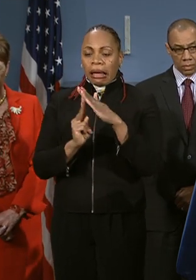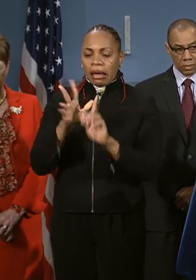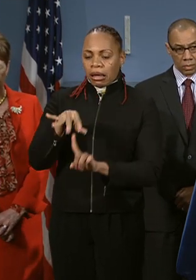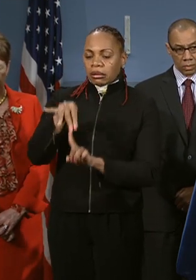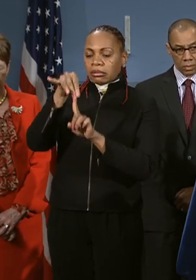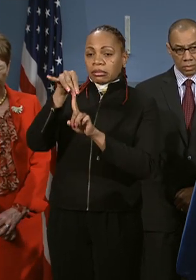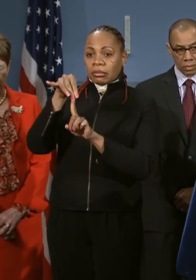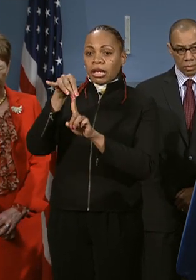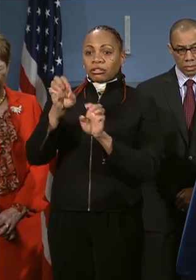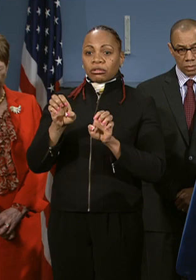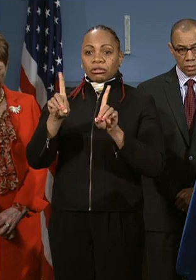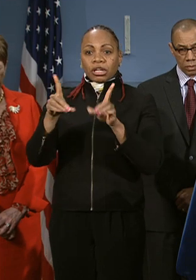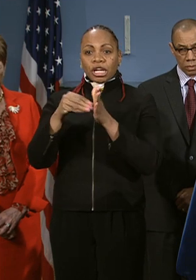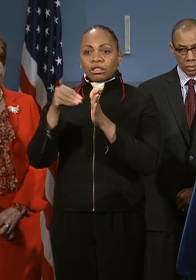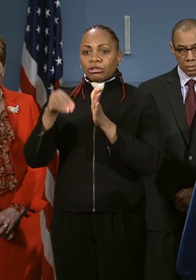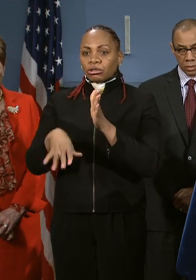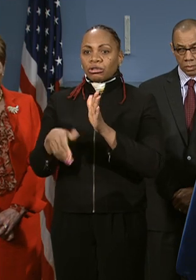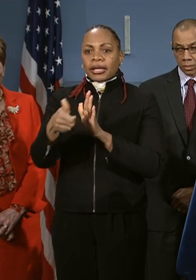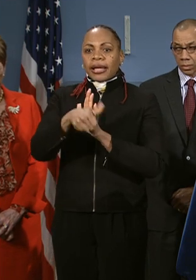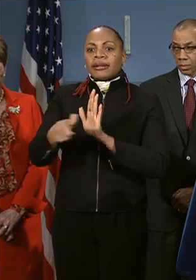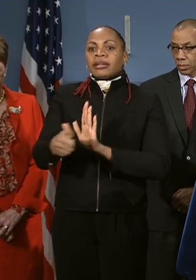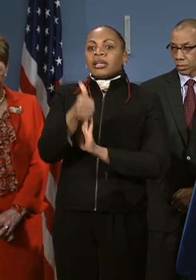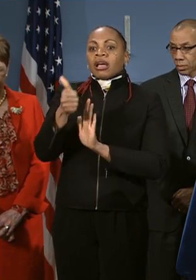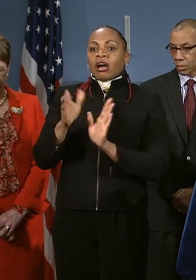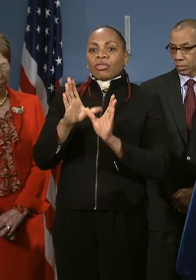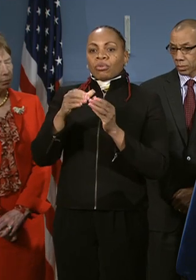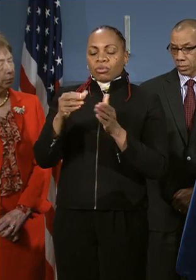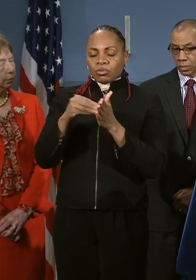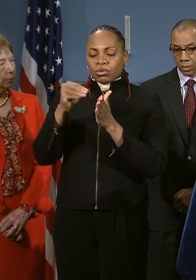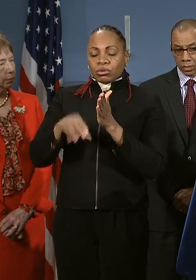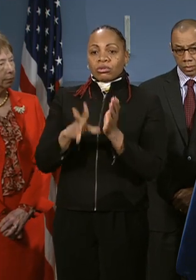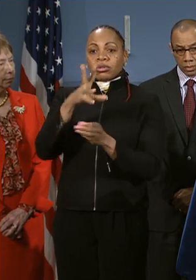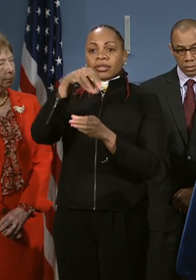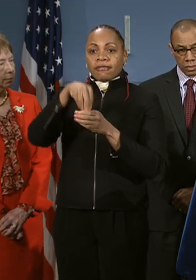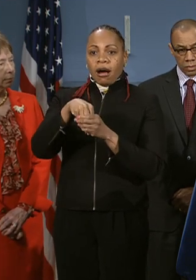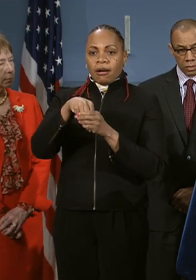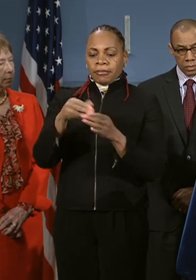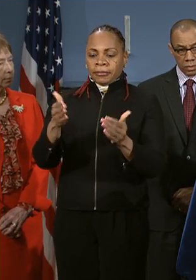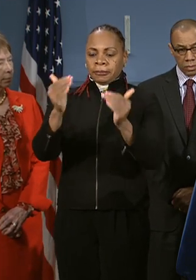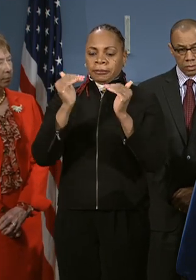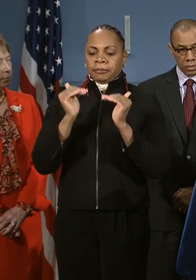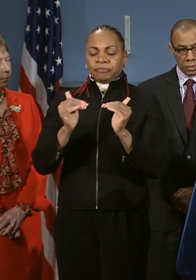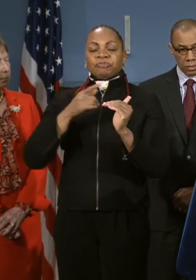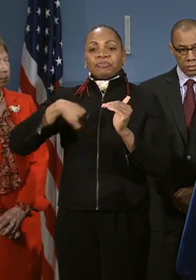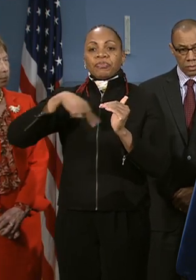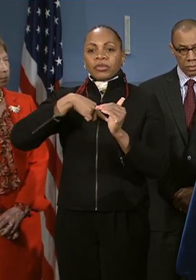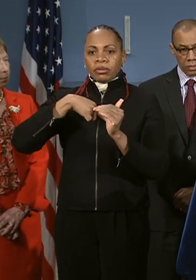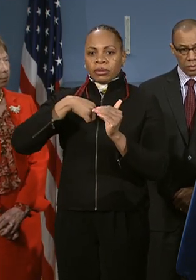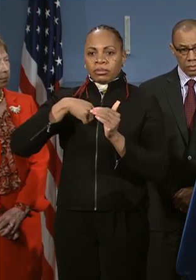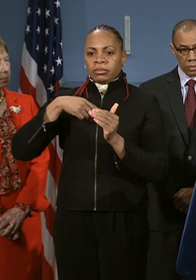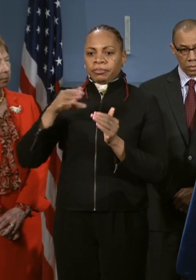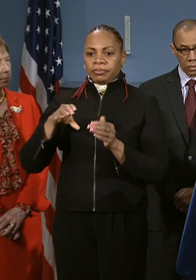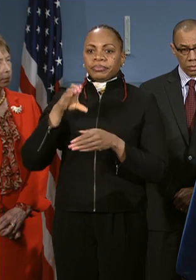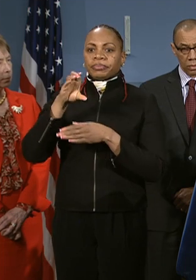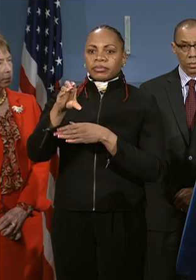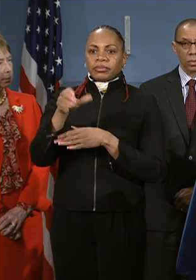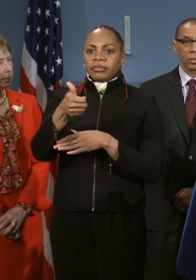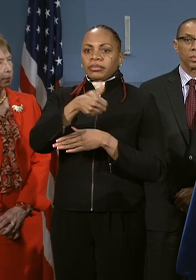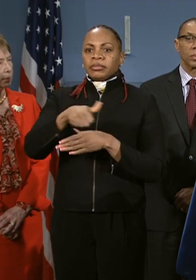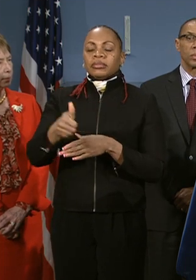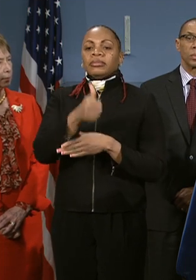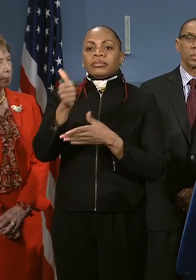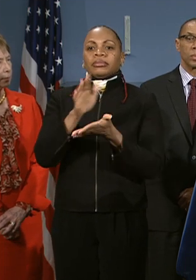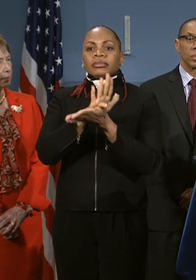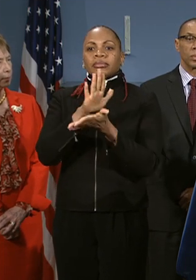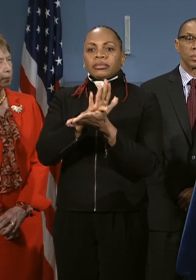students or any of the other groups of students. Number two, we pay far more than any other school system in the nation